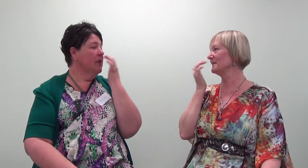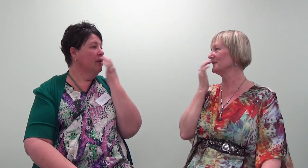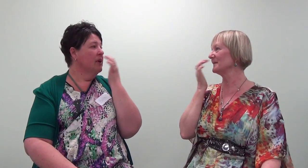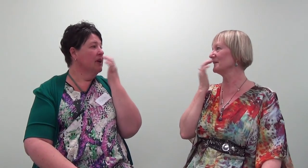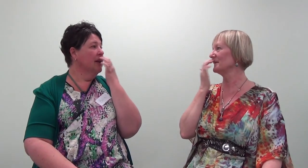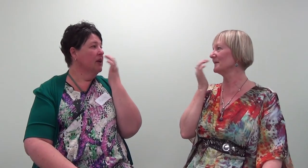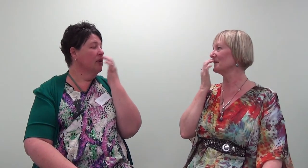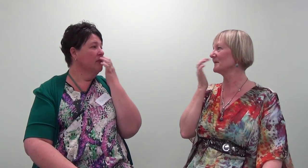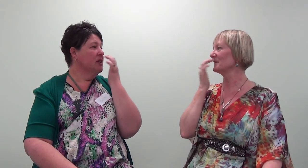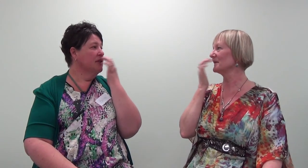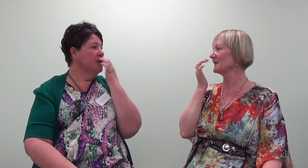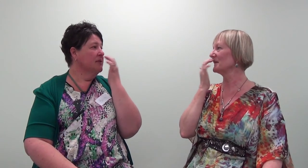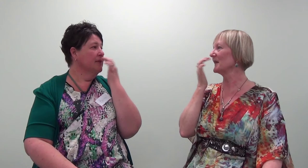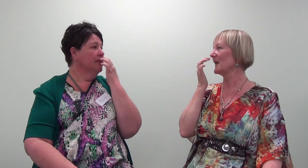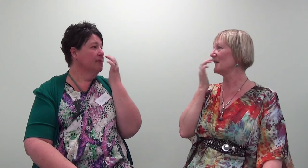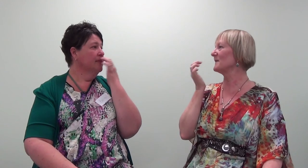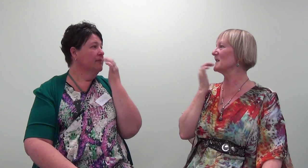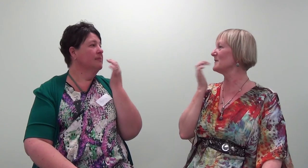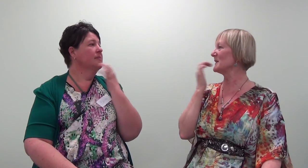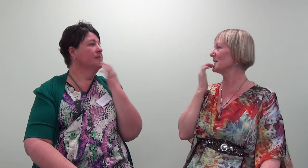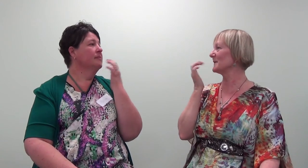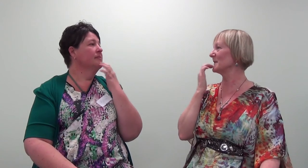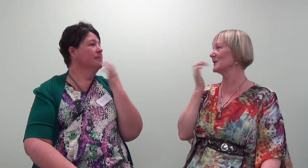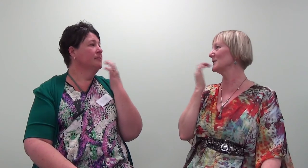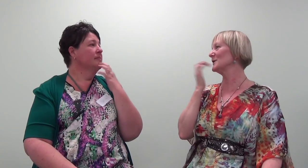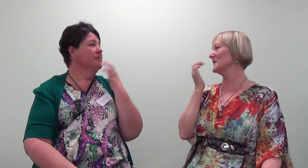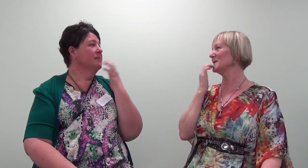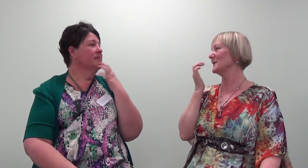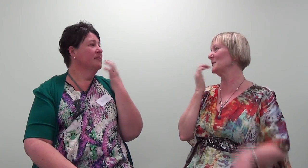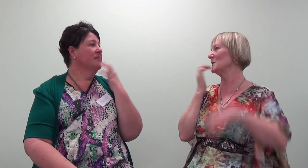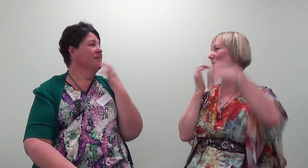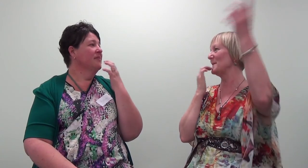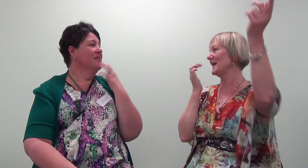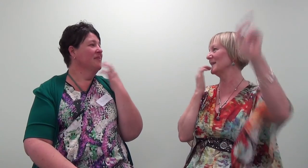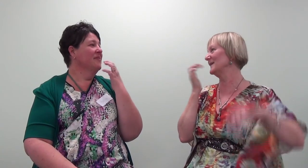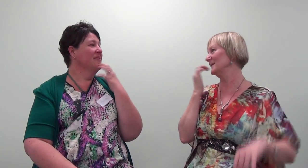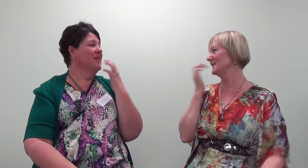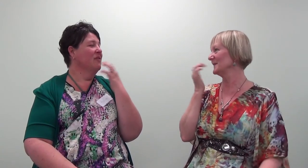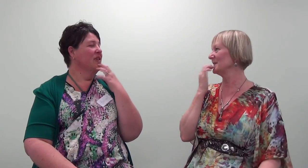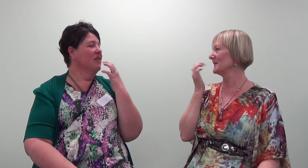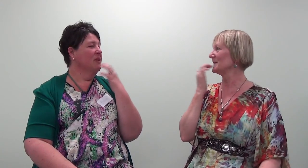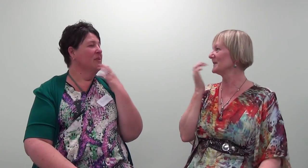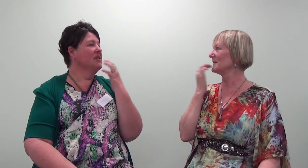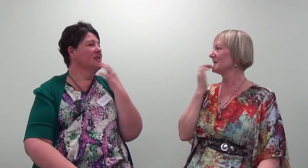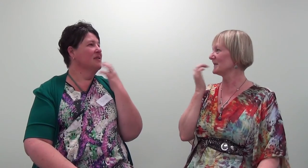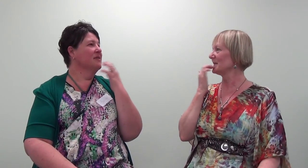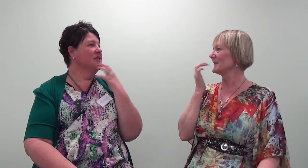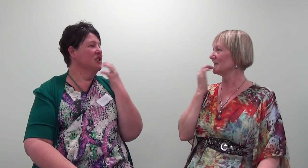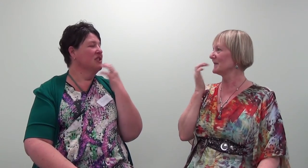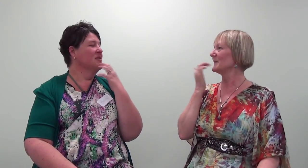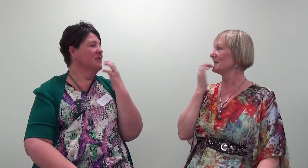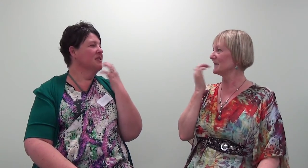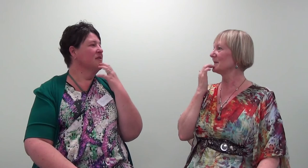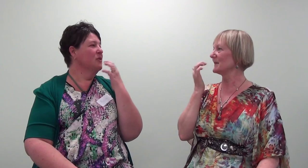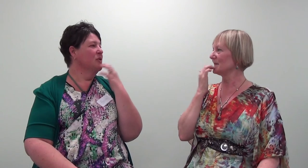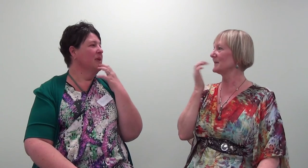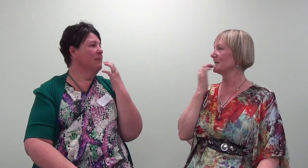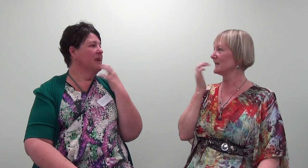And maybe I can let go of my judgement. And forgive myself for judging myself all the way back then. Forgiving myself for judging myself all the way back